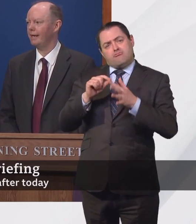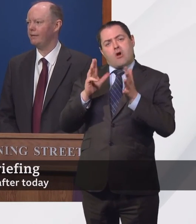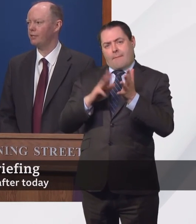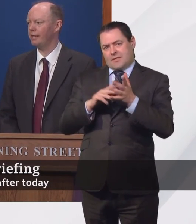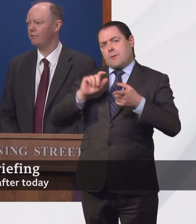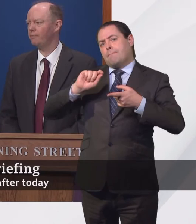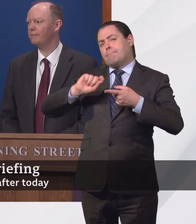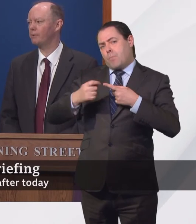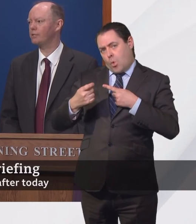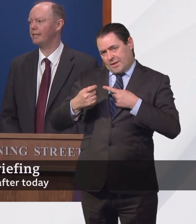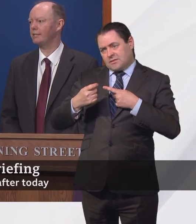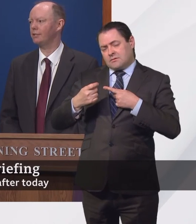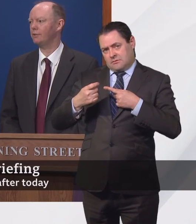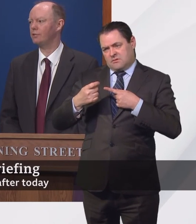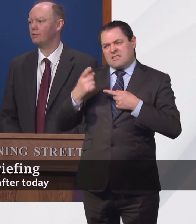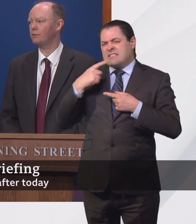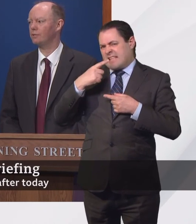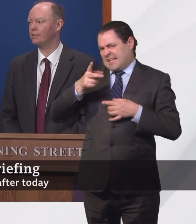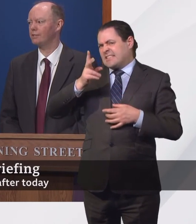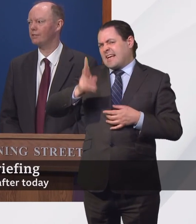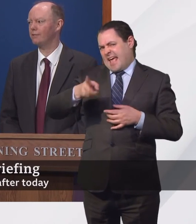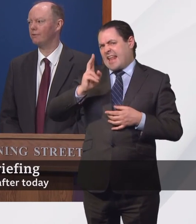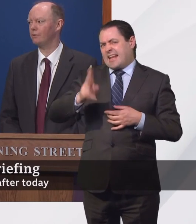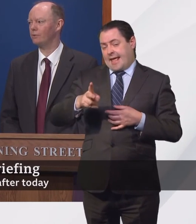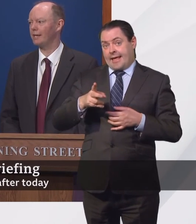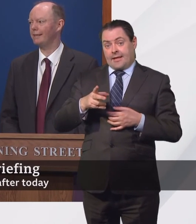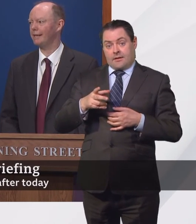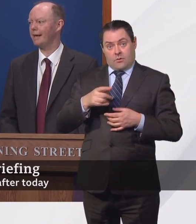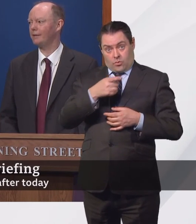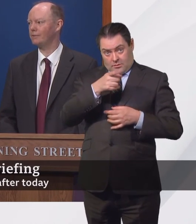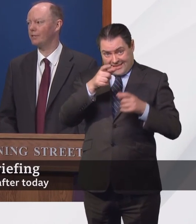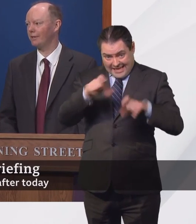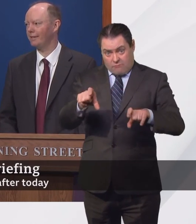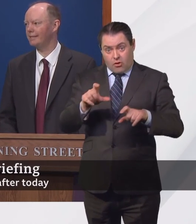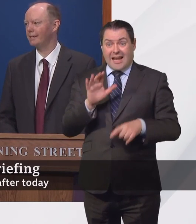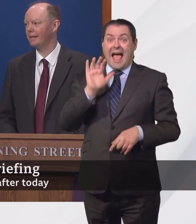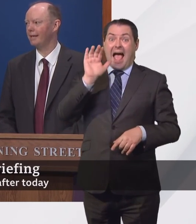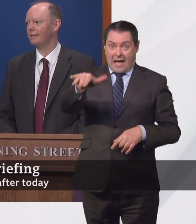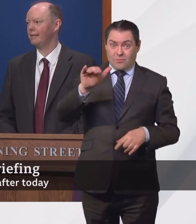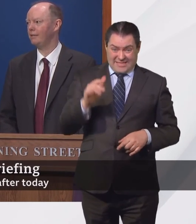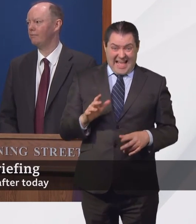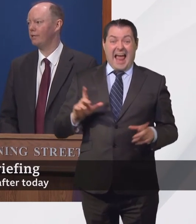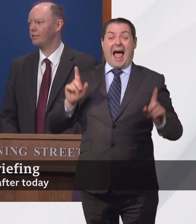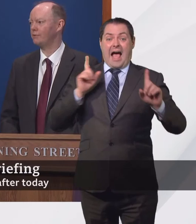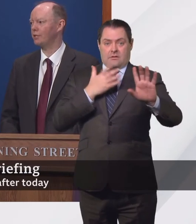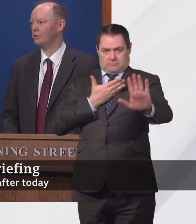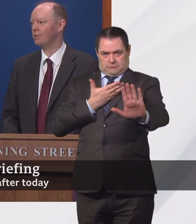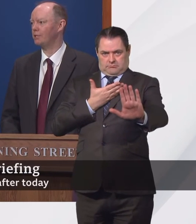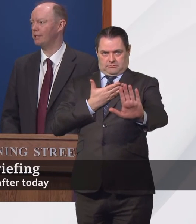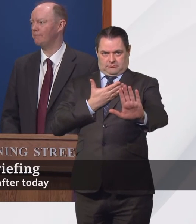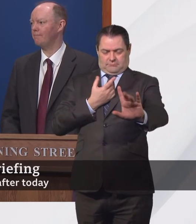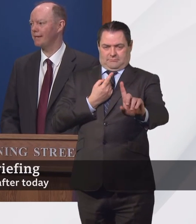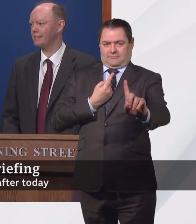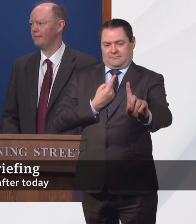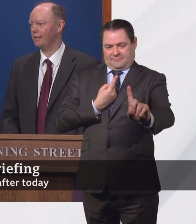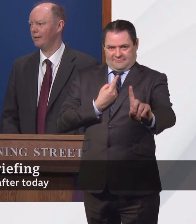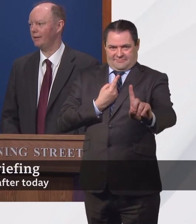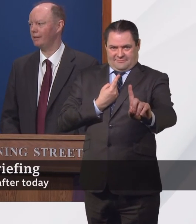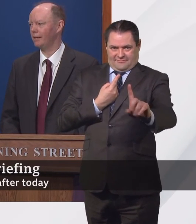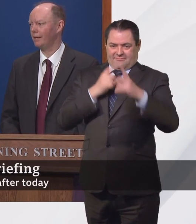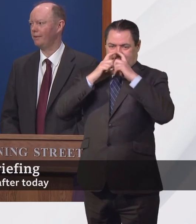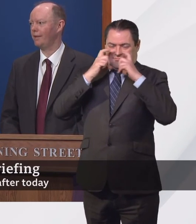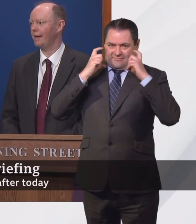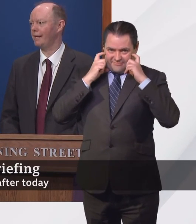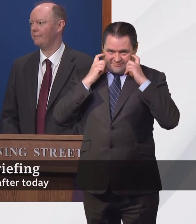is that if people stick to social distancing rules and they're outside, the risk of transmission is massively